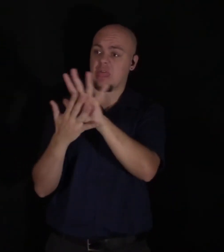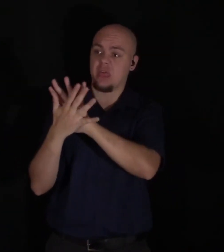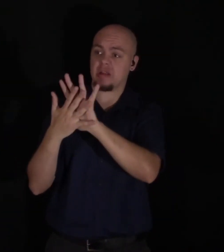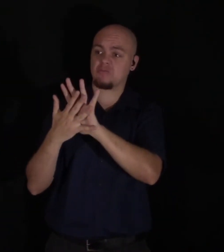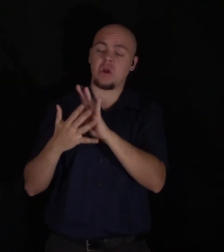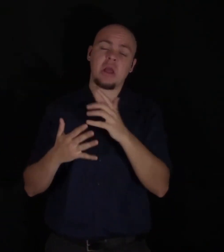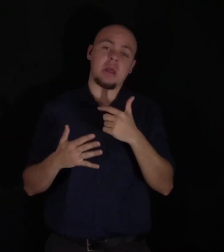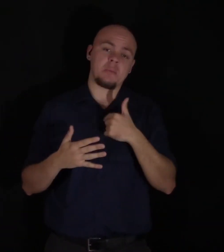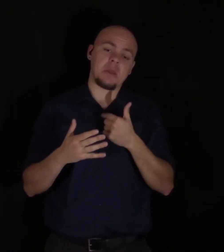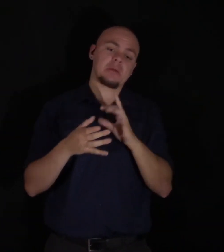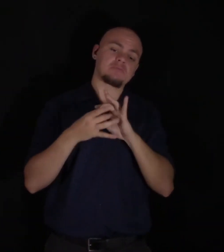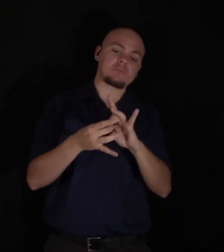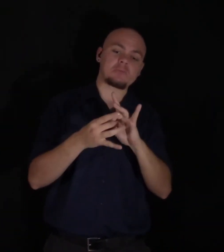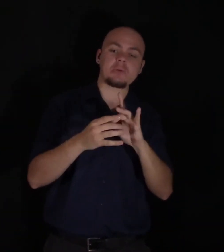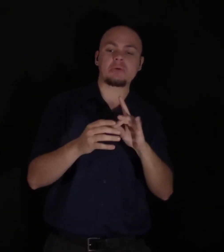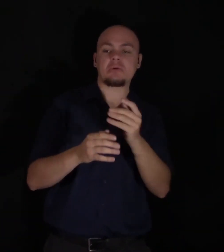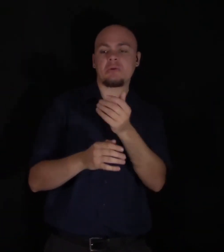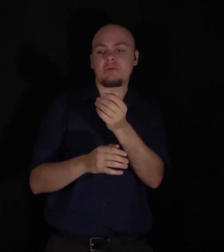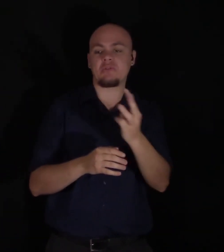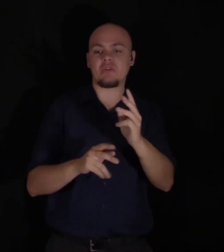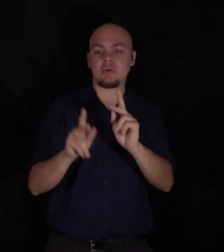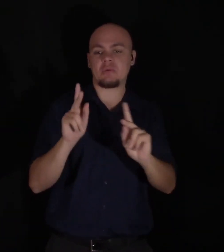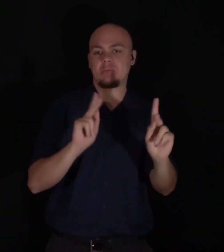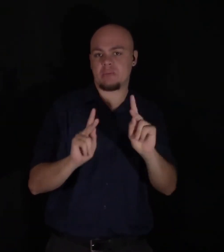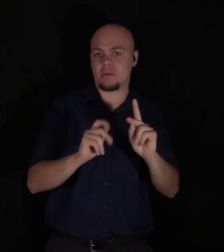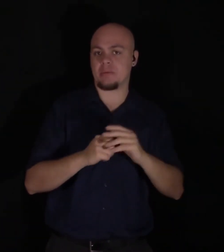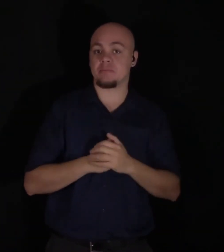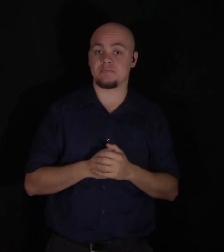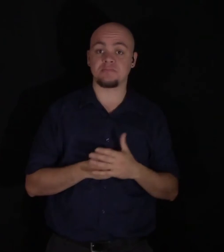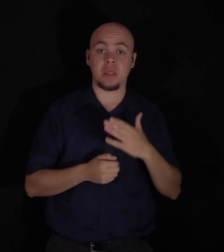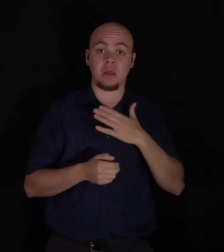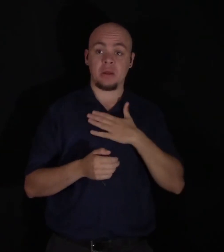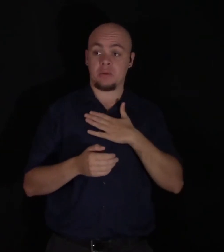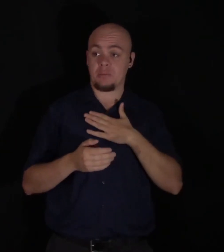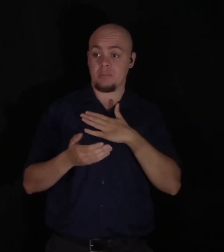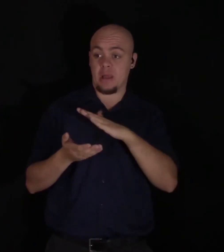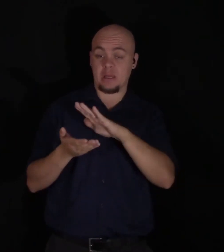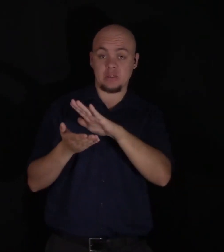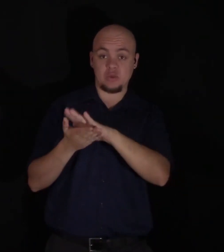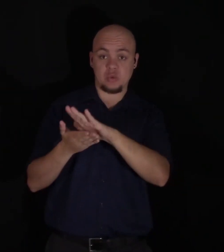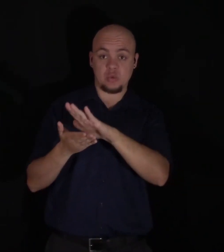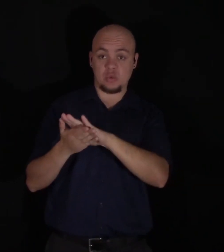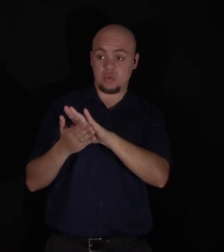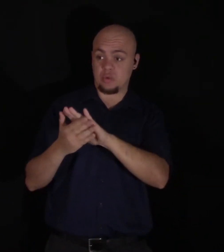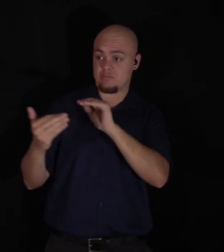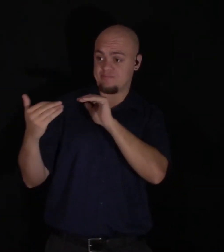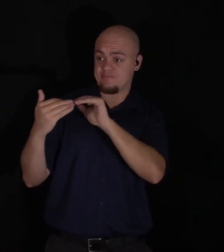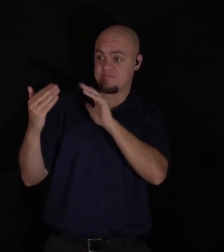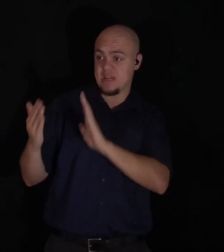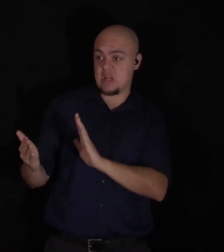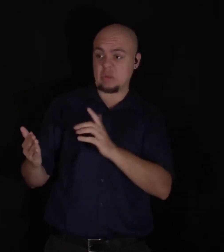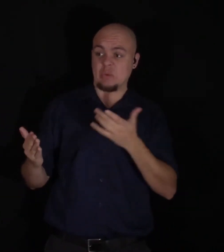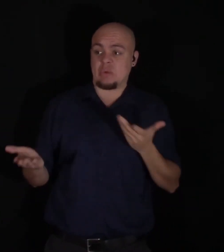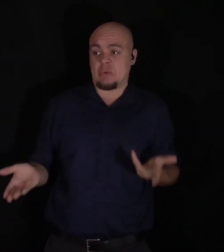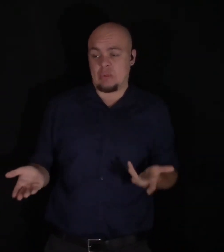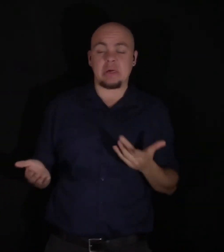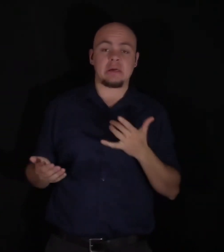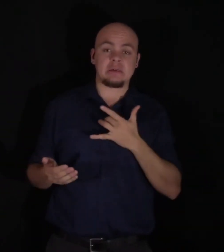I was indifferent, therefore, to my schoolfellows in general, but I united myself in the bonds of the closest